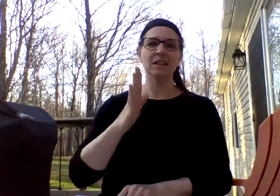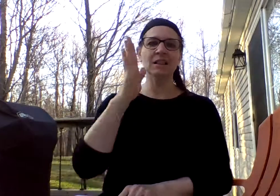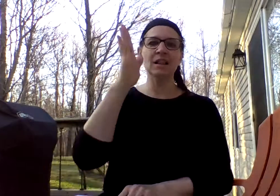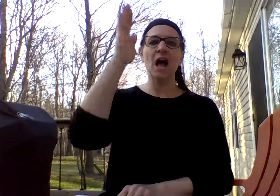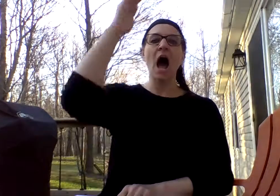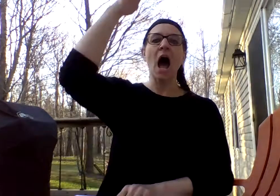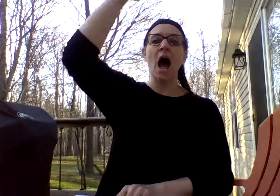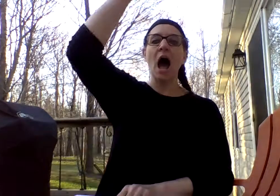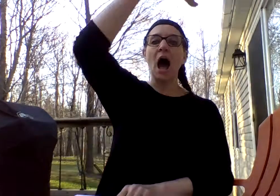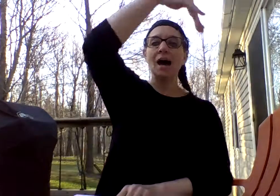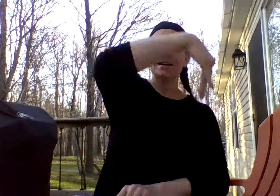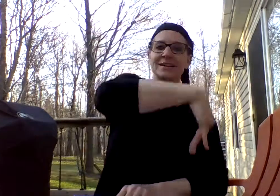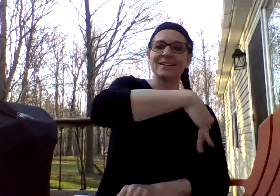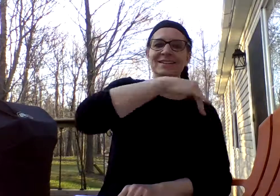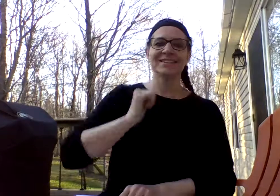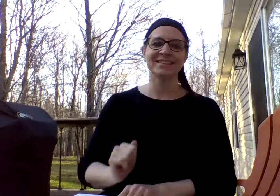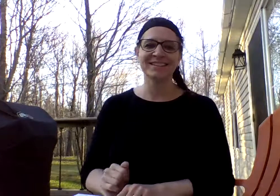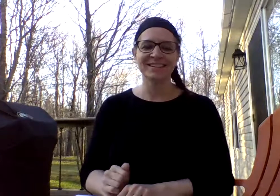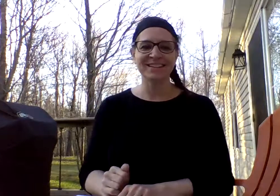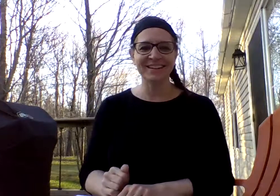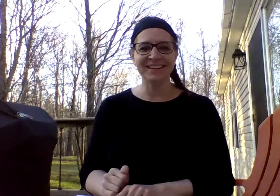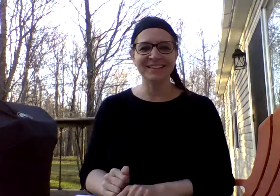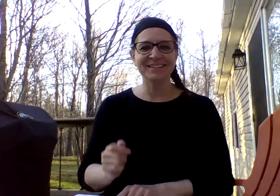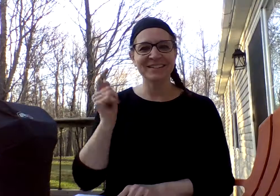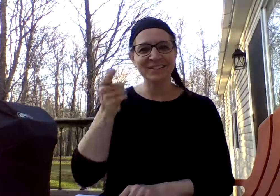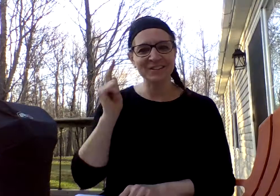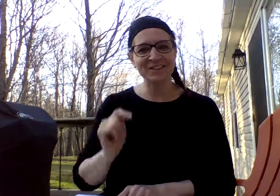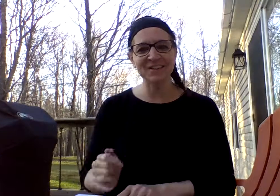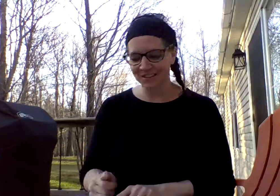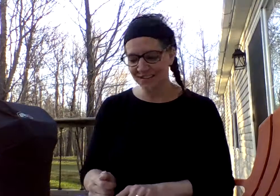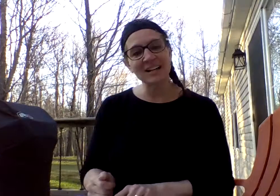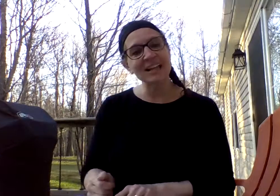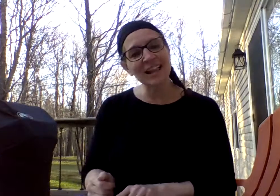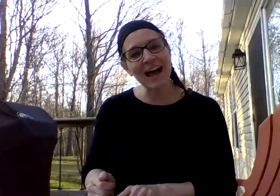Col, A, K. Good. Your turn. Clock.